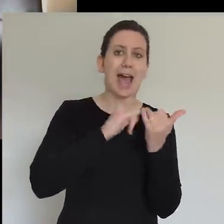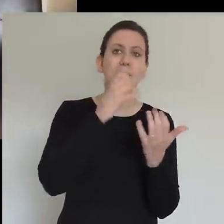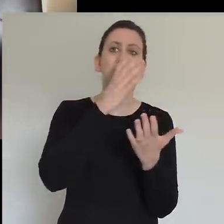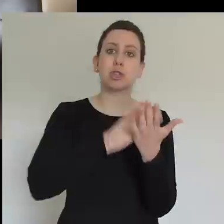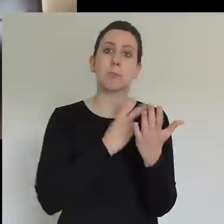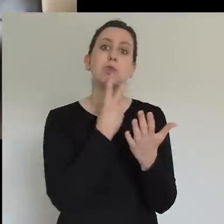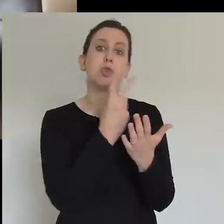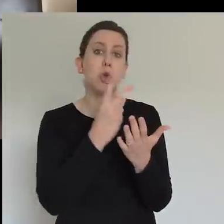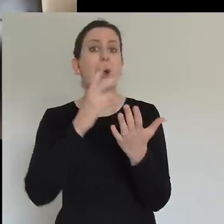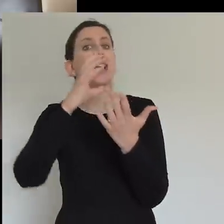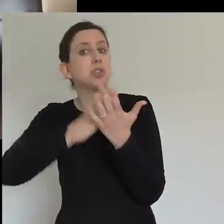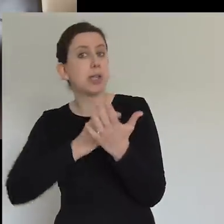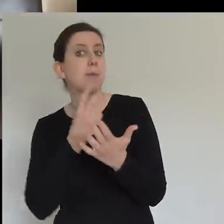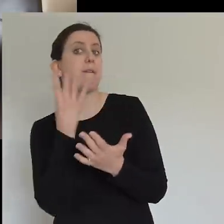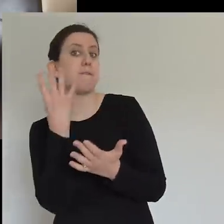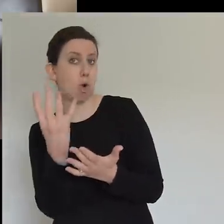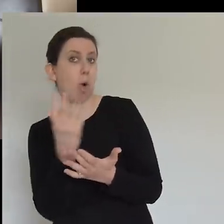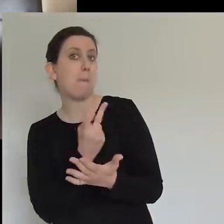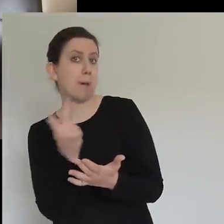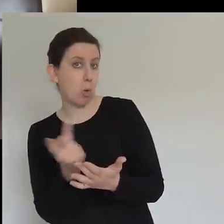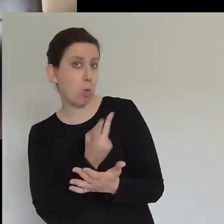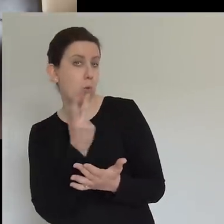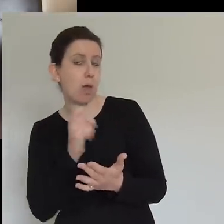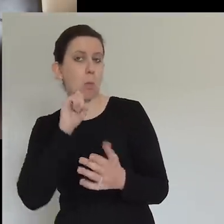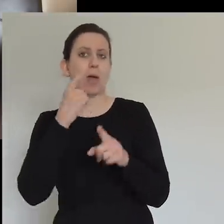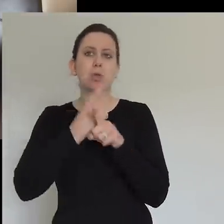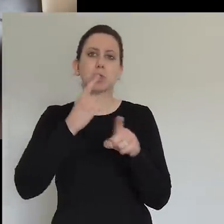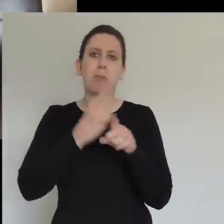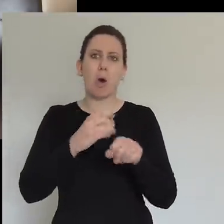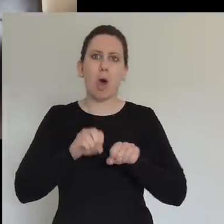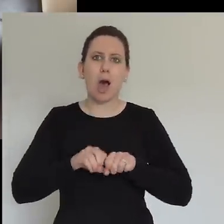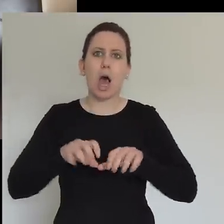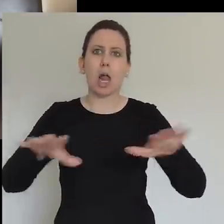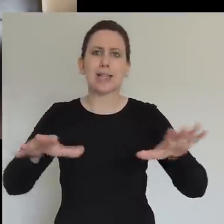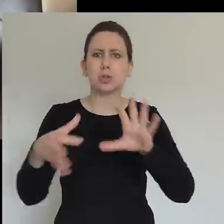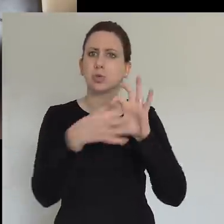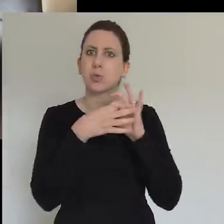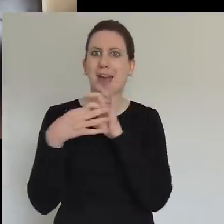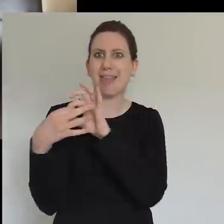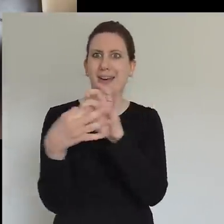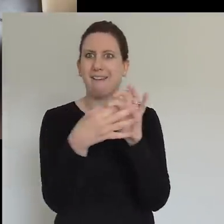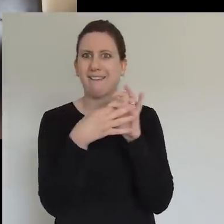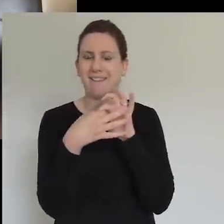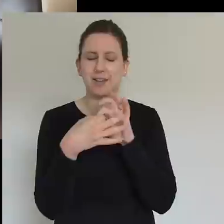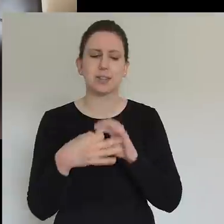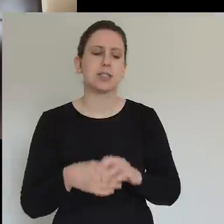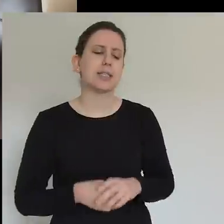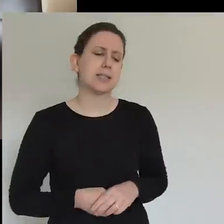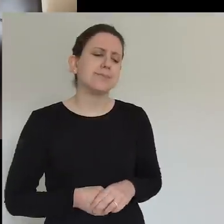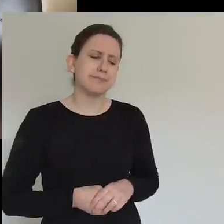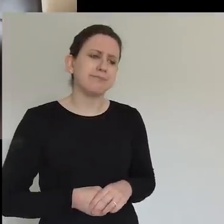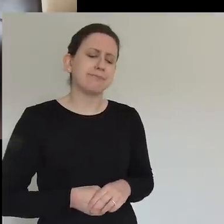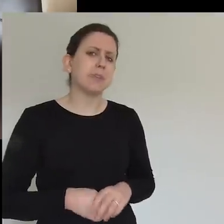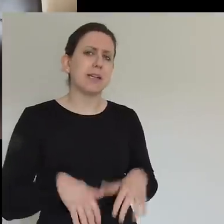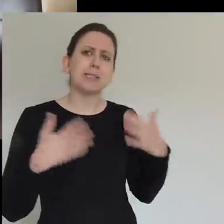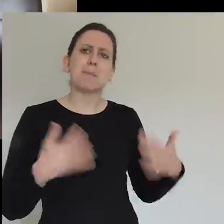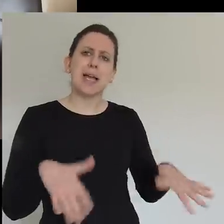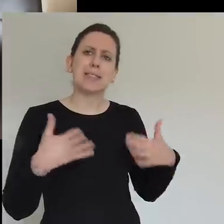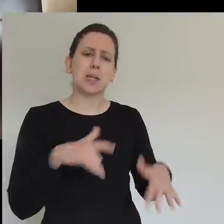together this morning. Yeah, and what's amazing I think is we never dreamt how relevant this would all be. No. We never really